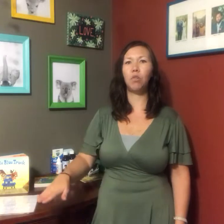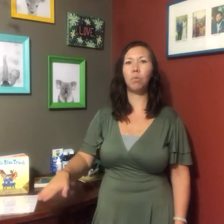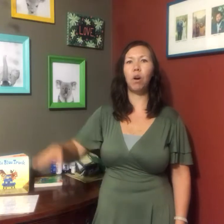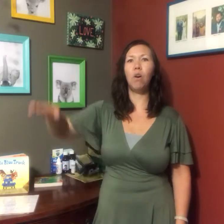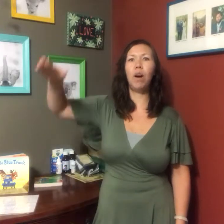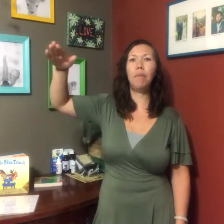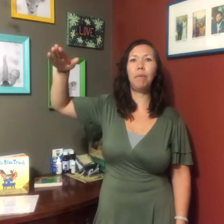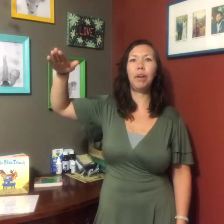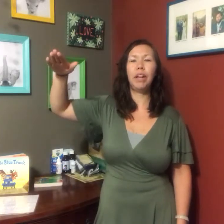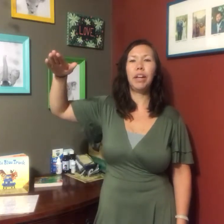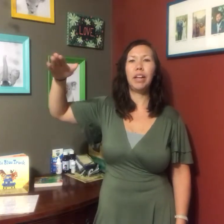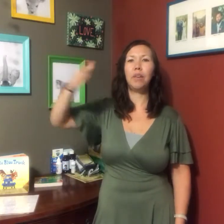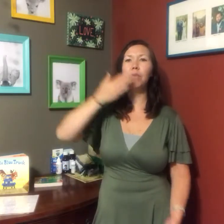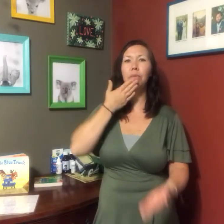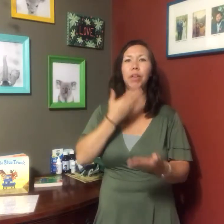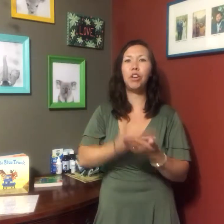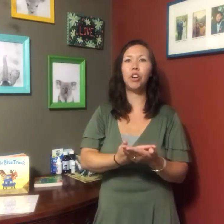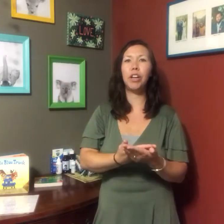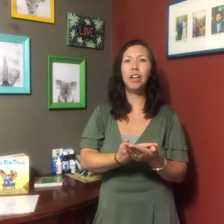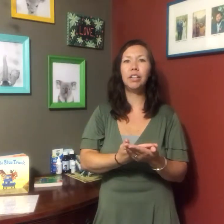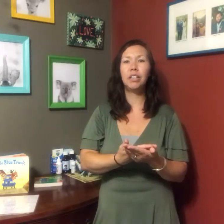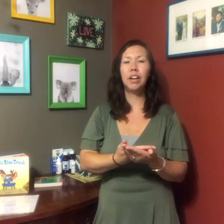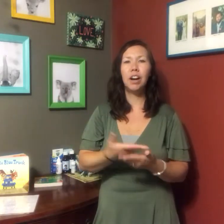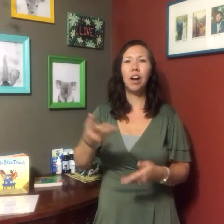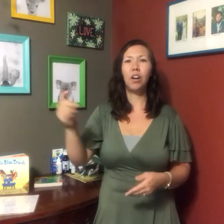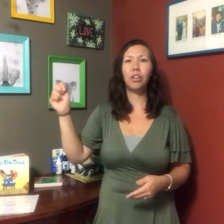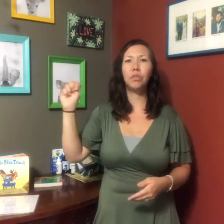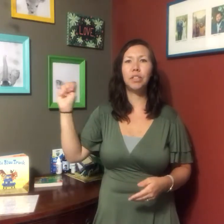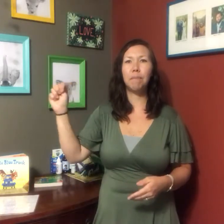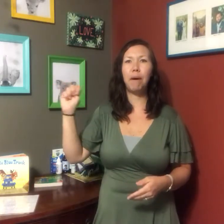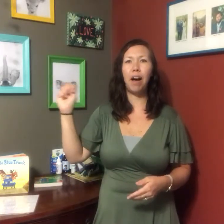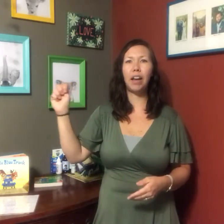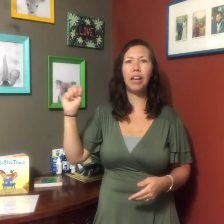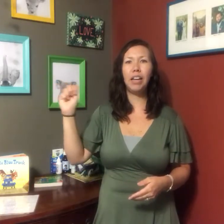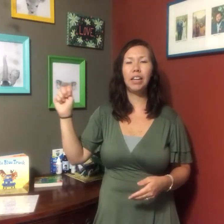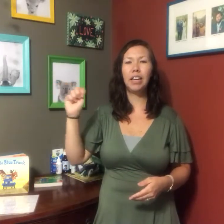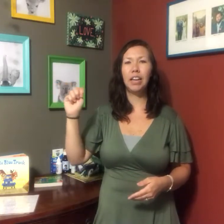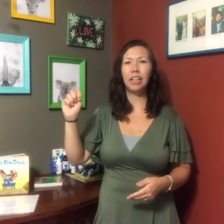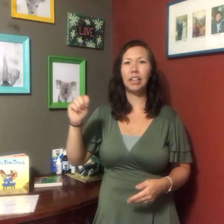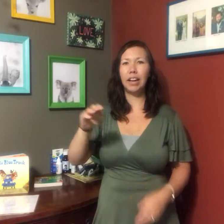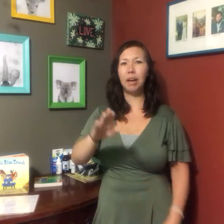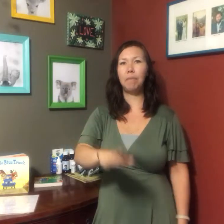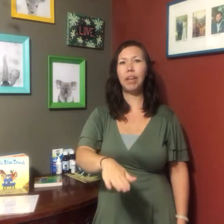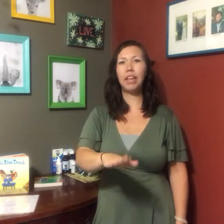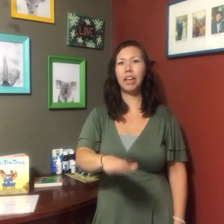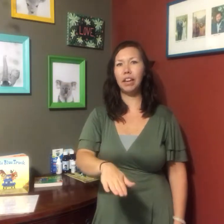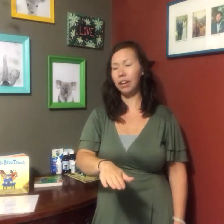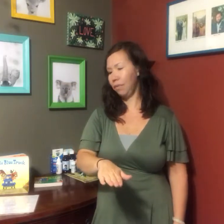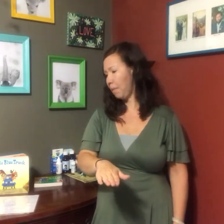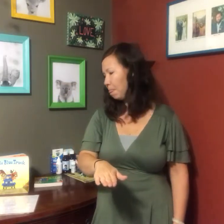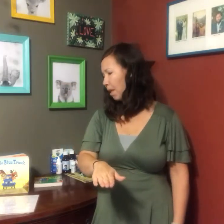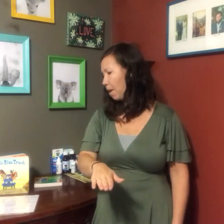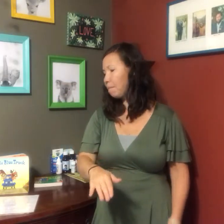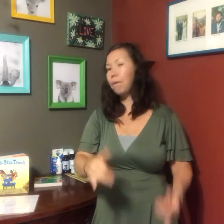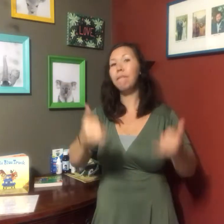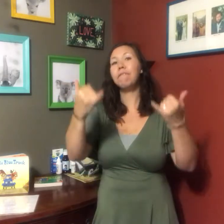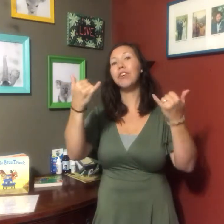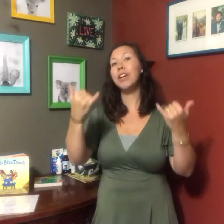grow up, it will be good. I'll use the potty like a big kid. But for